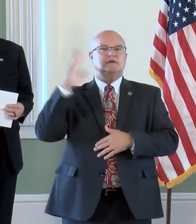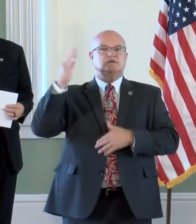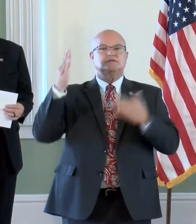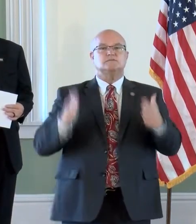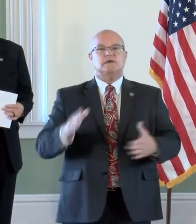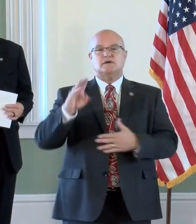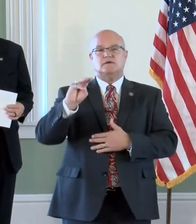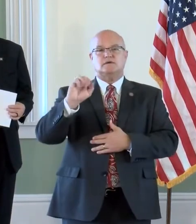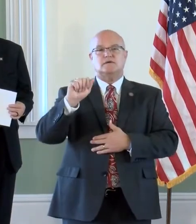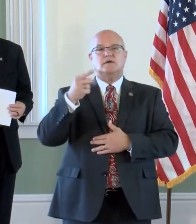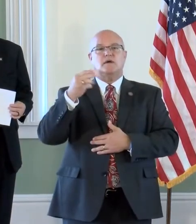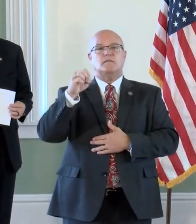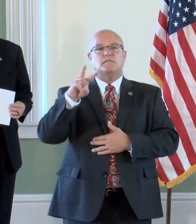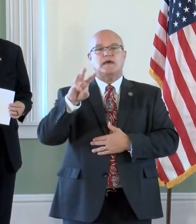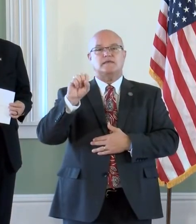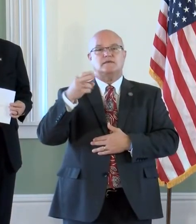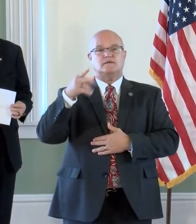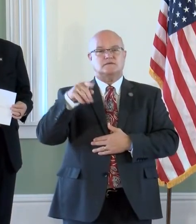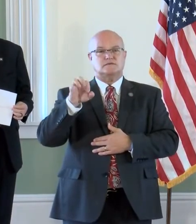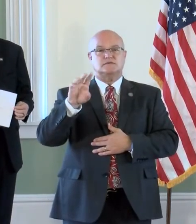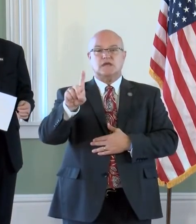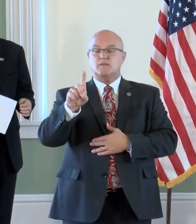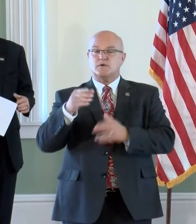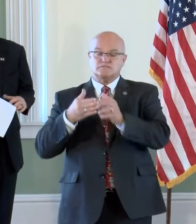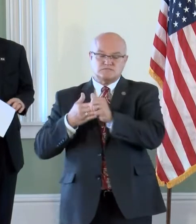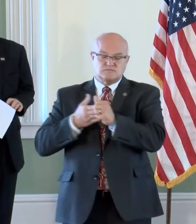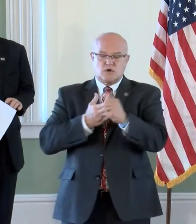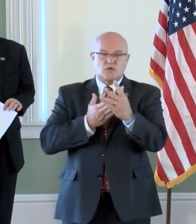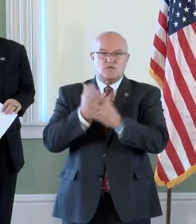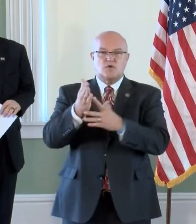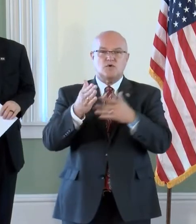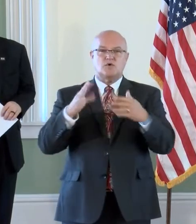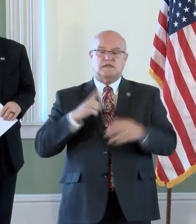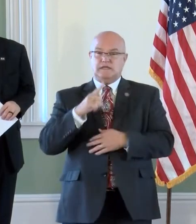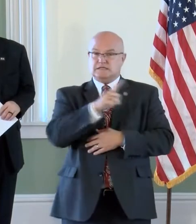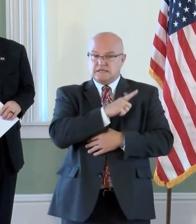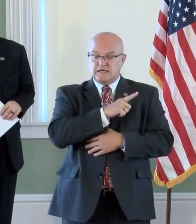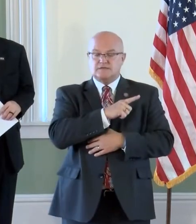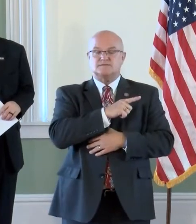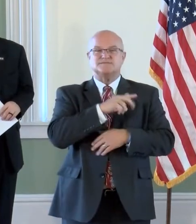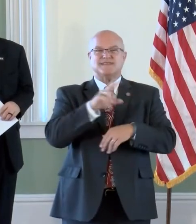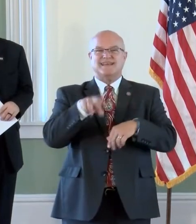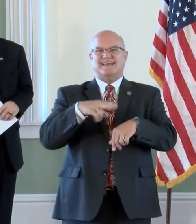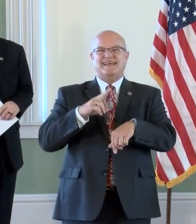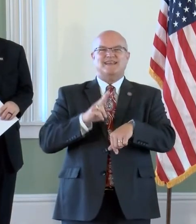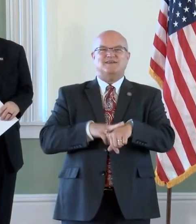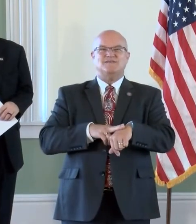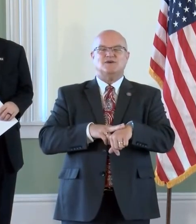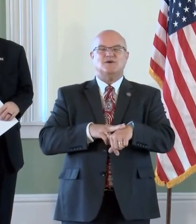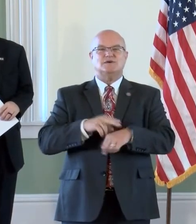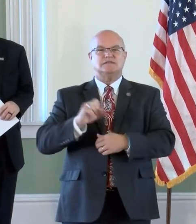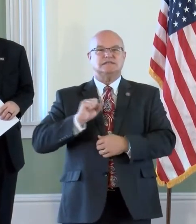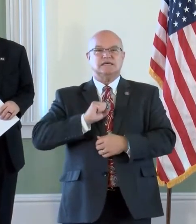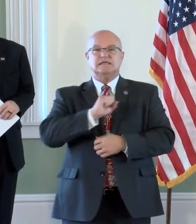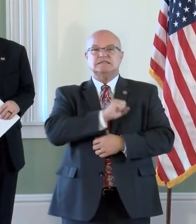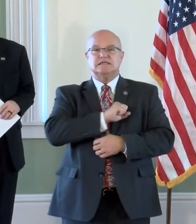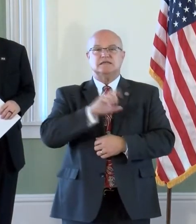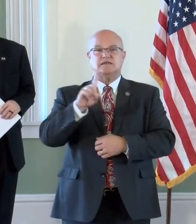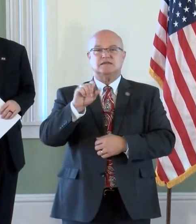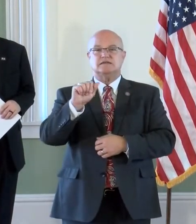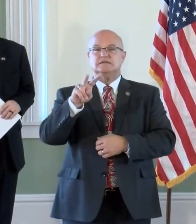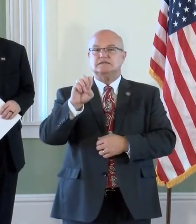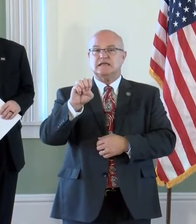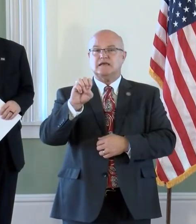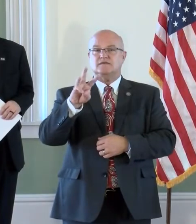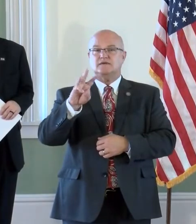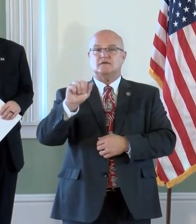who helped guide this through the General Assembly. And, of course, Senator Dave Wallace,